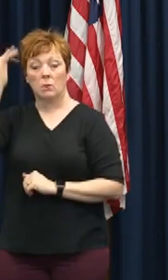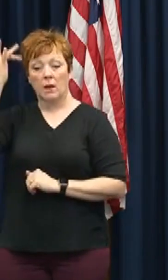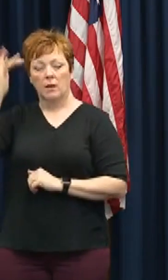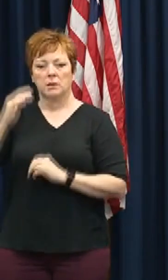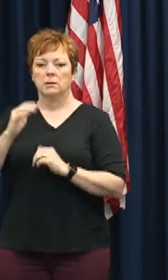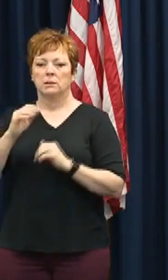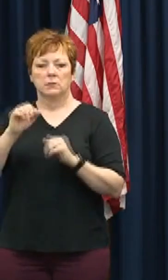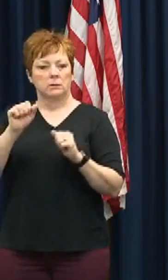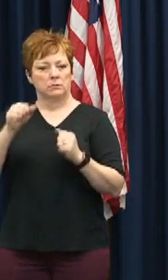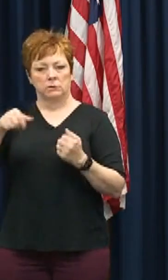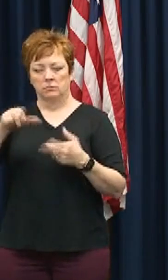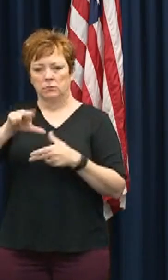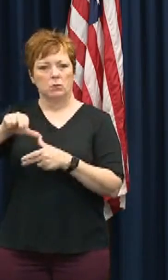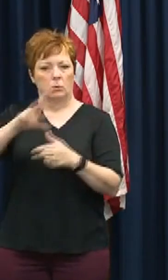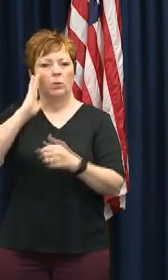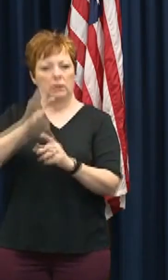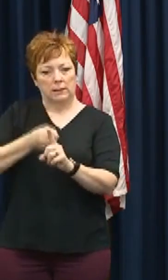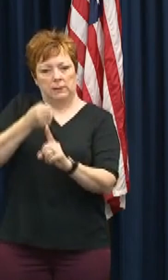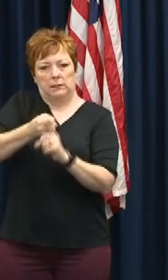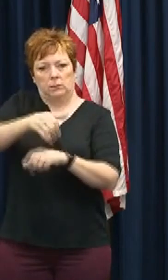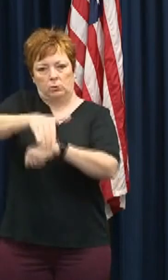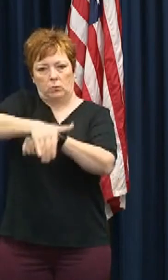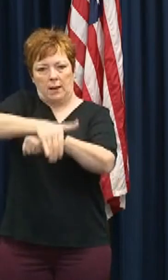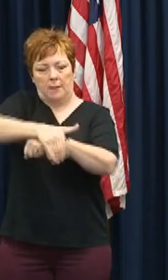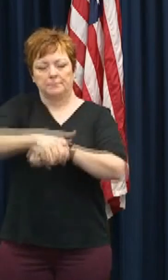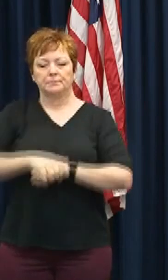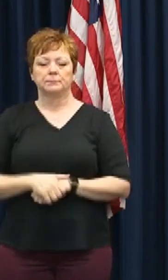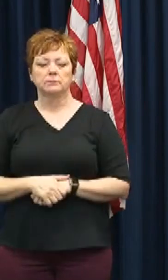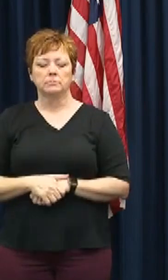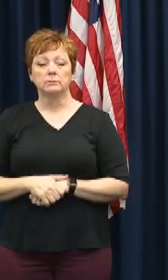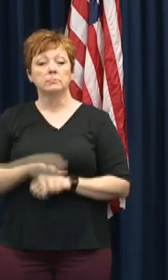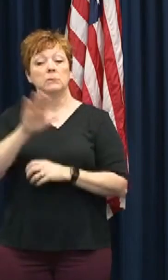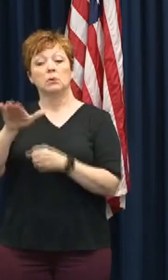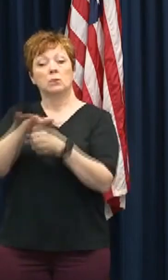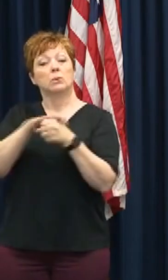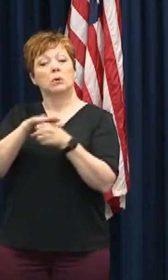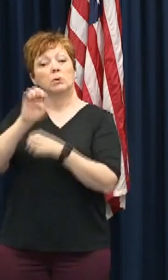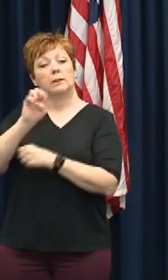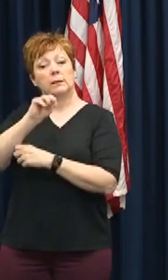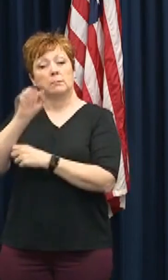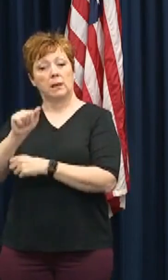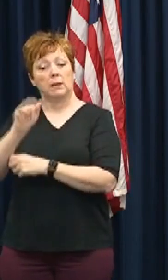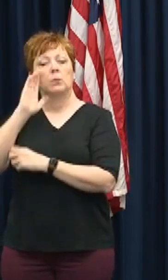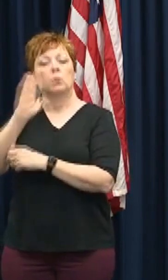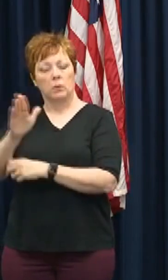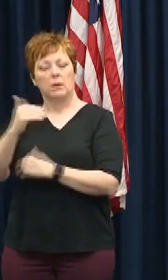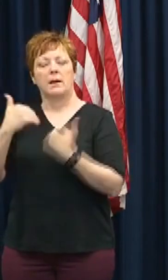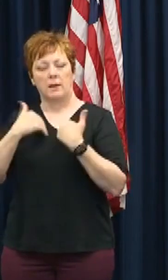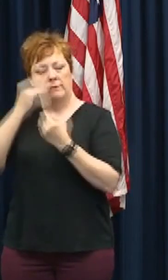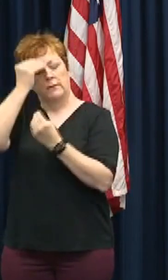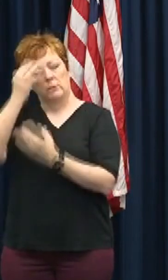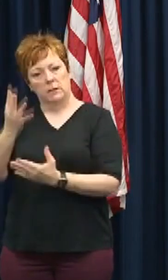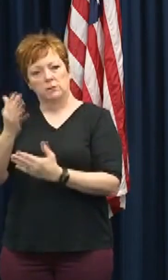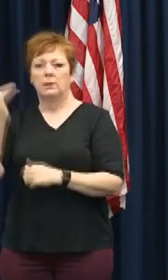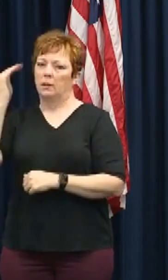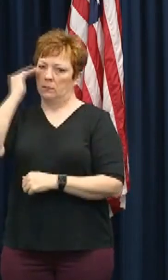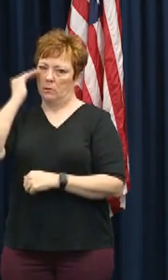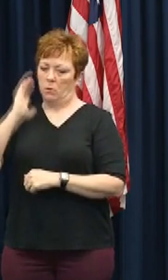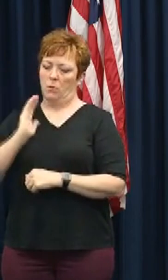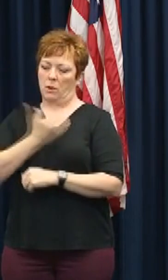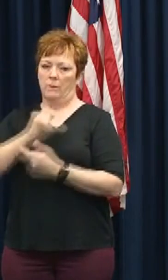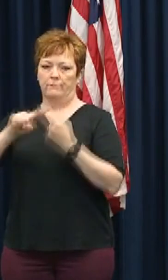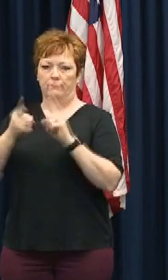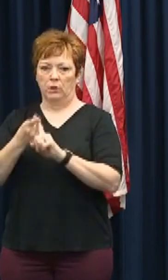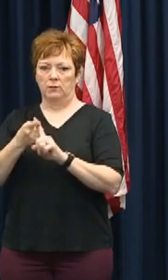landfall sometime tonight. Your local EMA will have information, and I know our friends in the